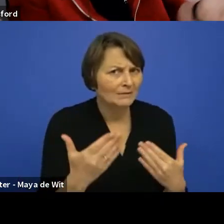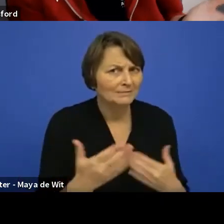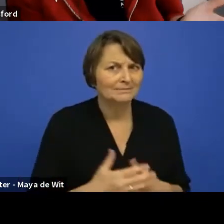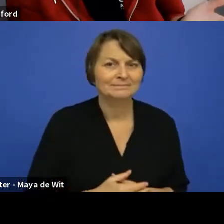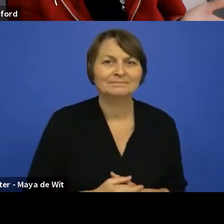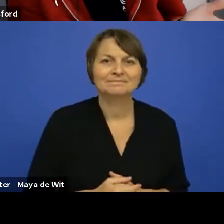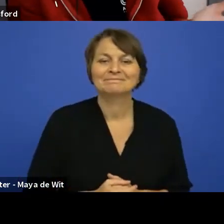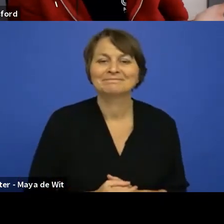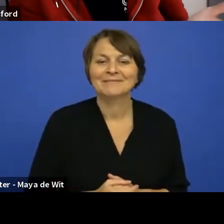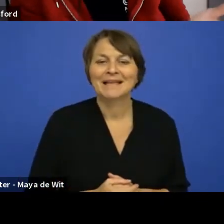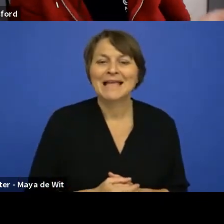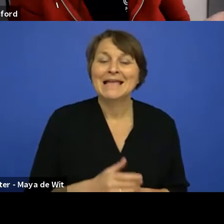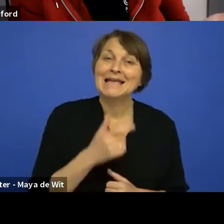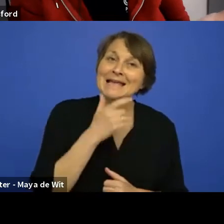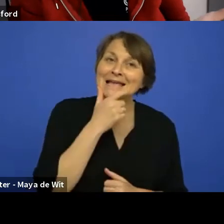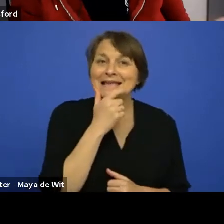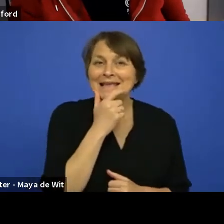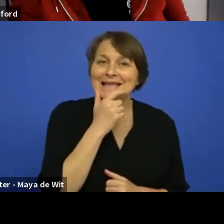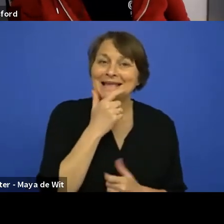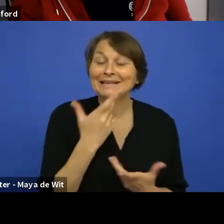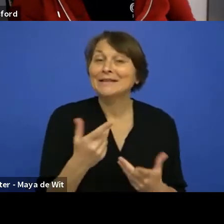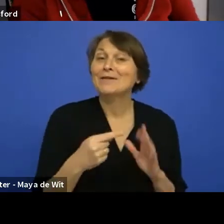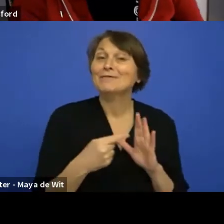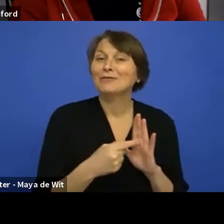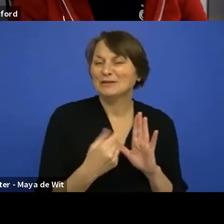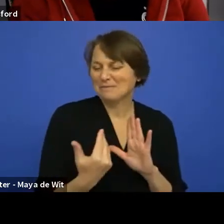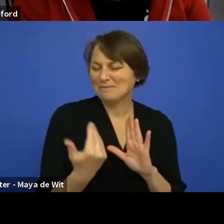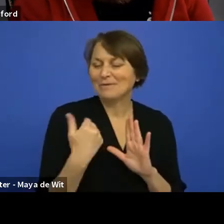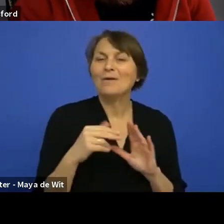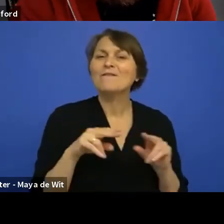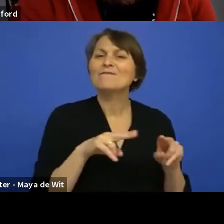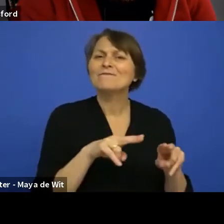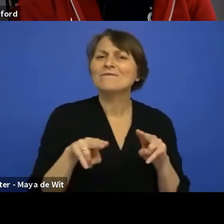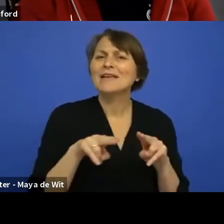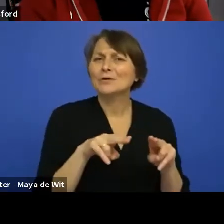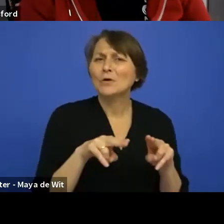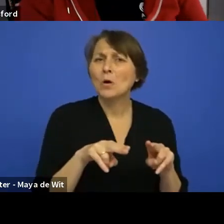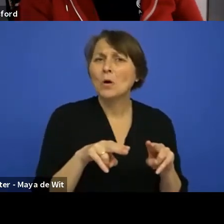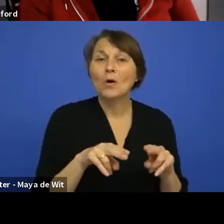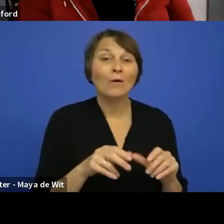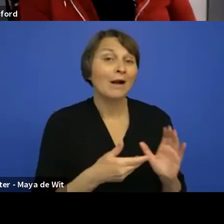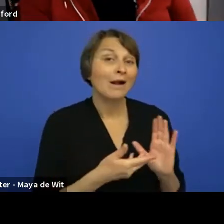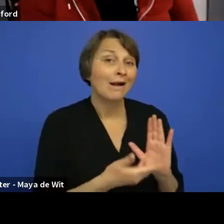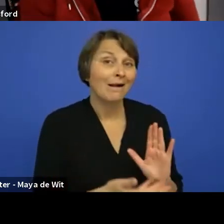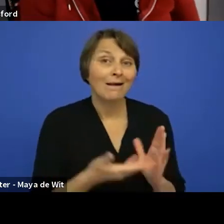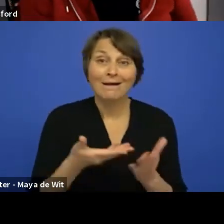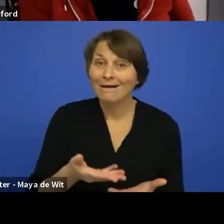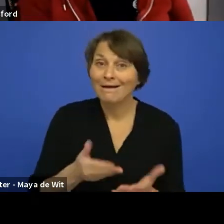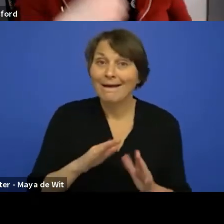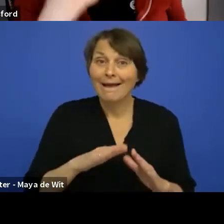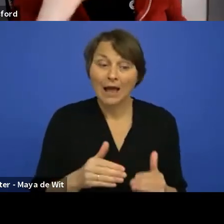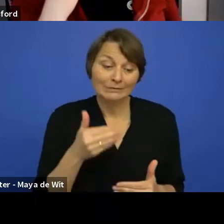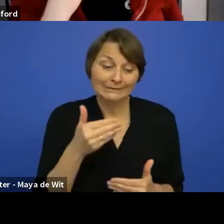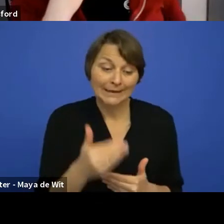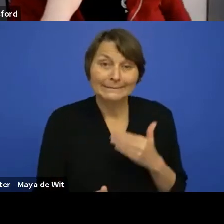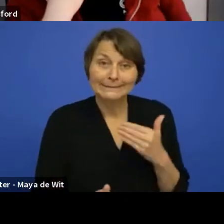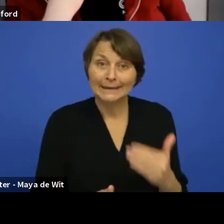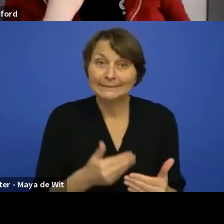I'm guessing things like the videos that Warren's been doing maybe. So yeah, I'm sure as